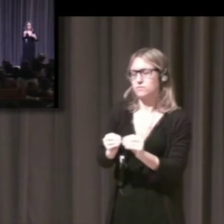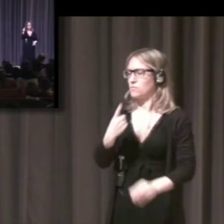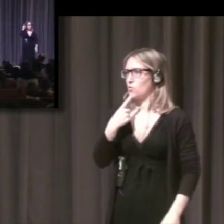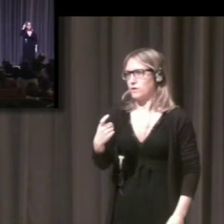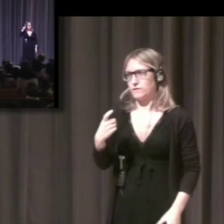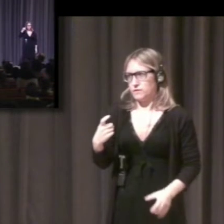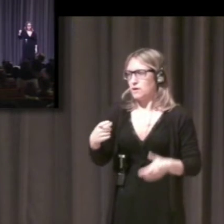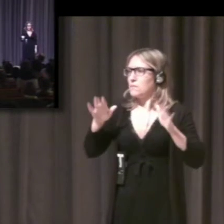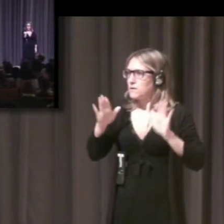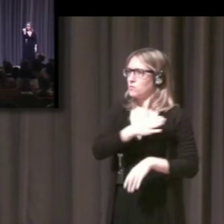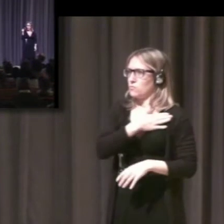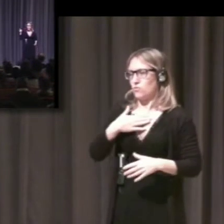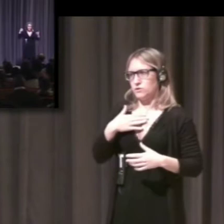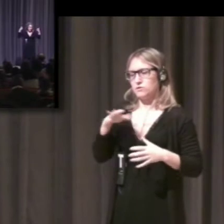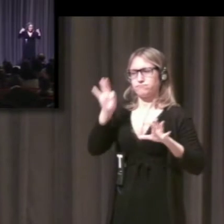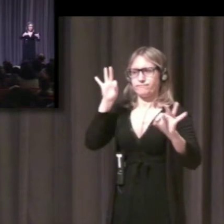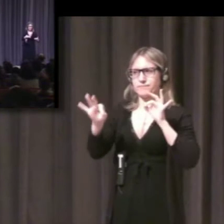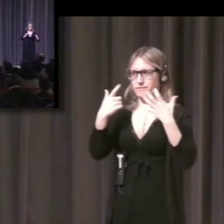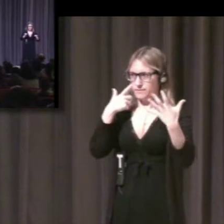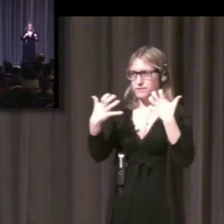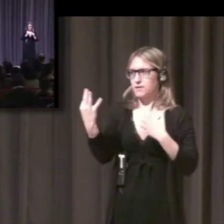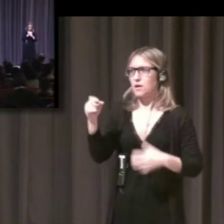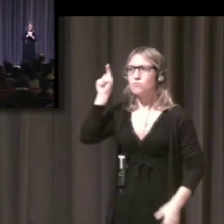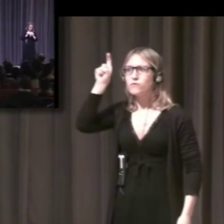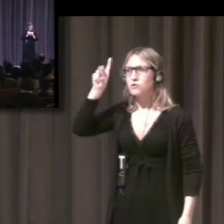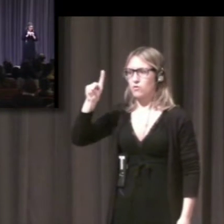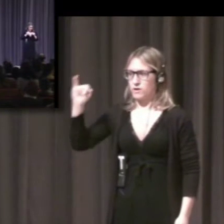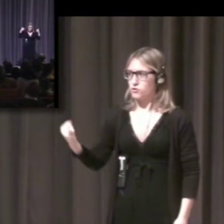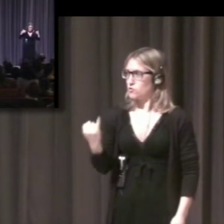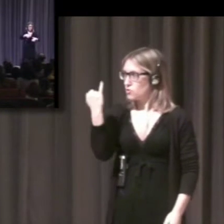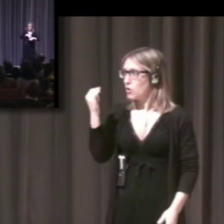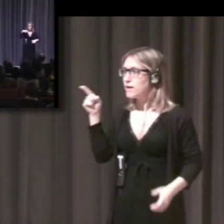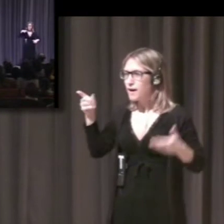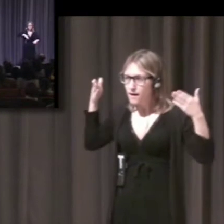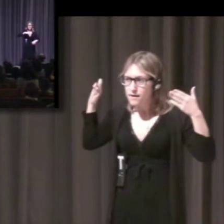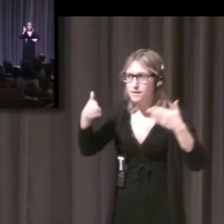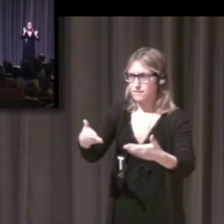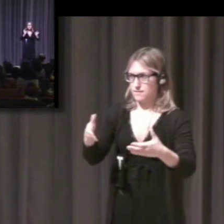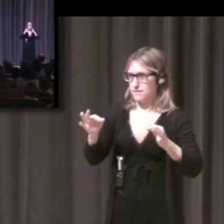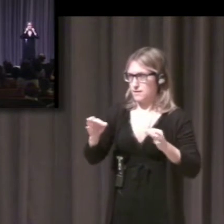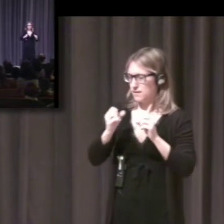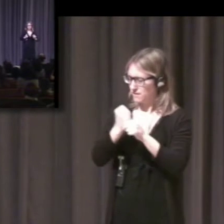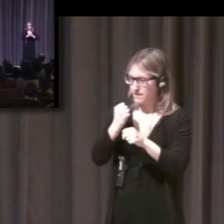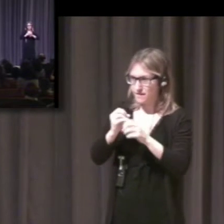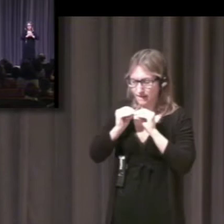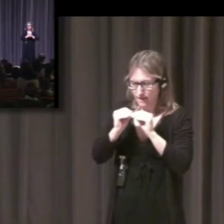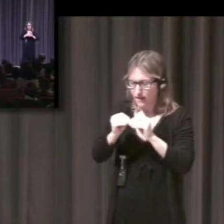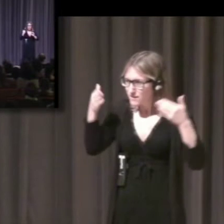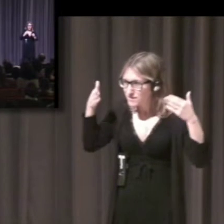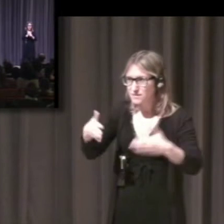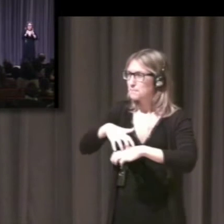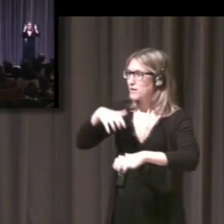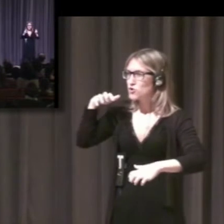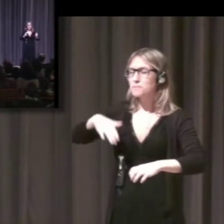linguistics and has worked on topics such as comparative prosody of sign languages, classifiers, constituent